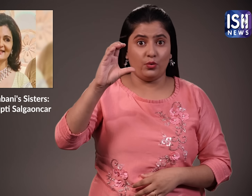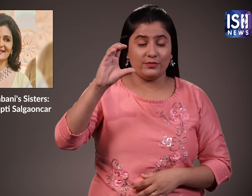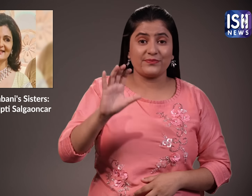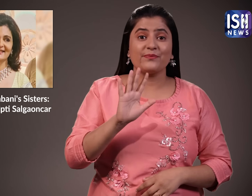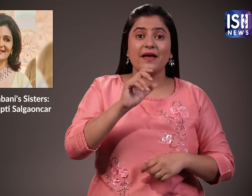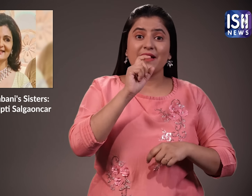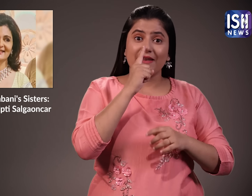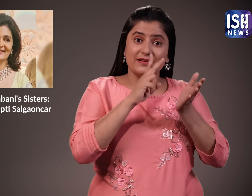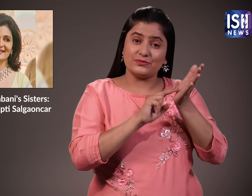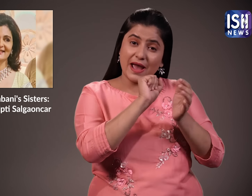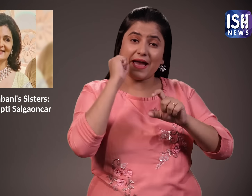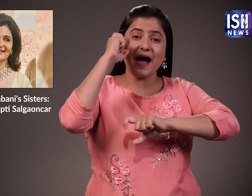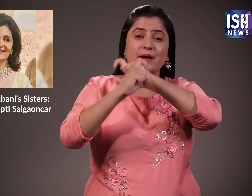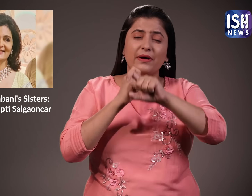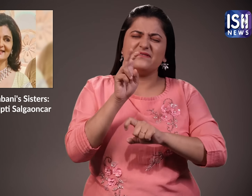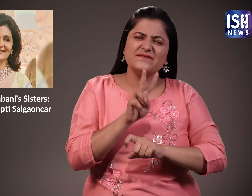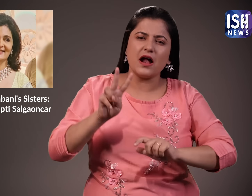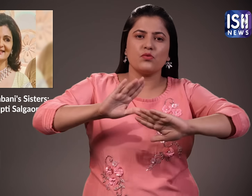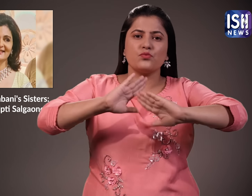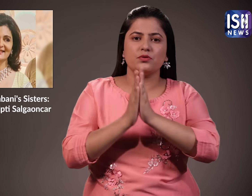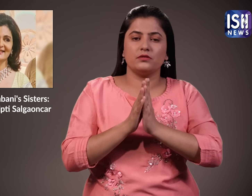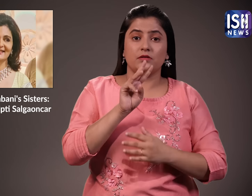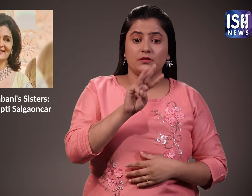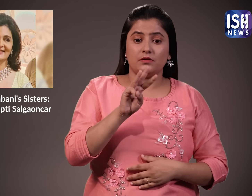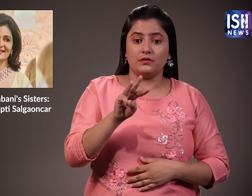Her company is valued at Rs. 333 crore.